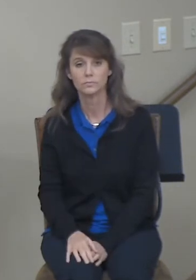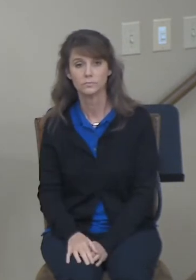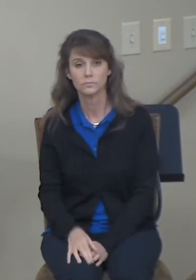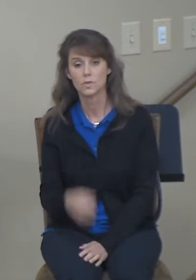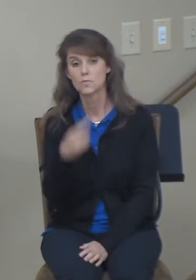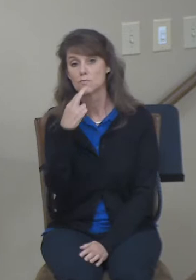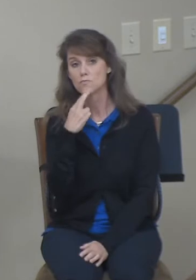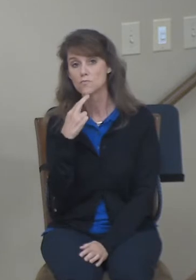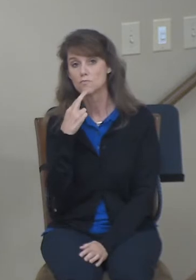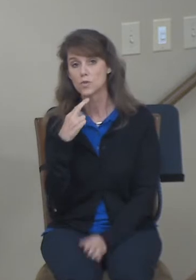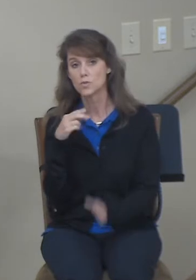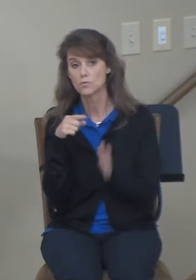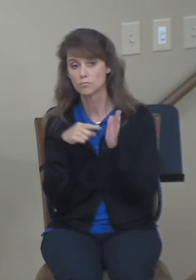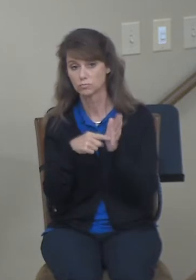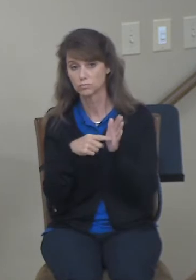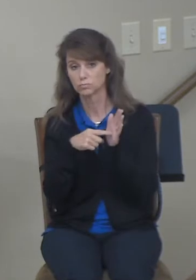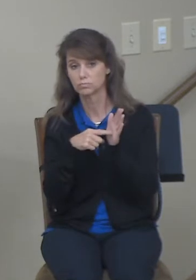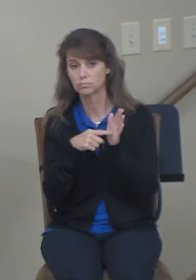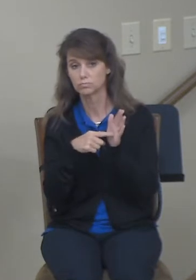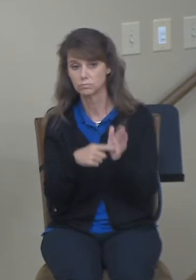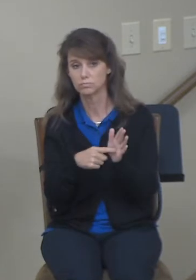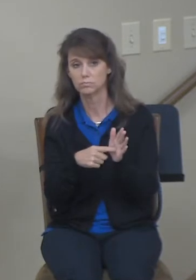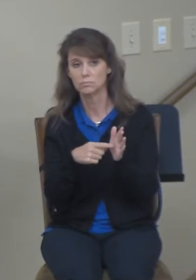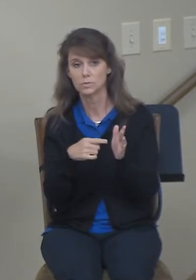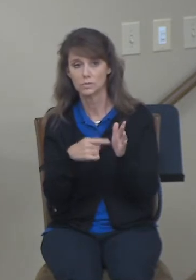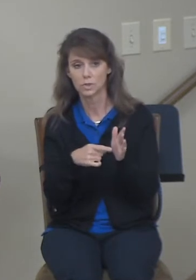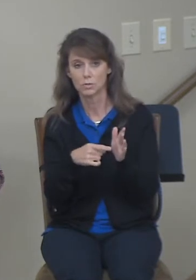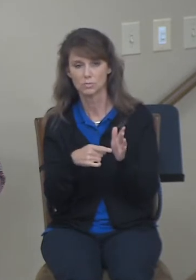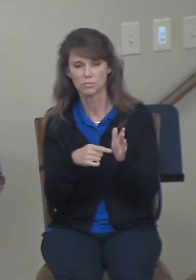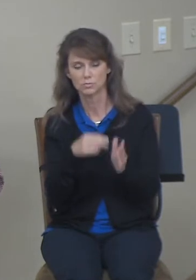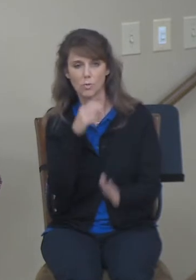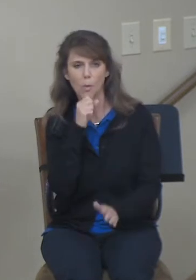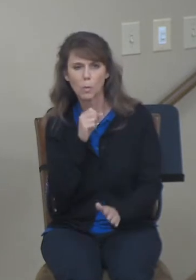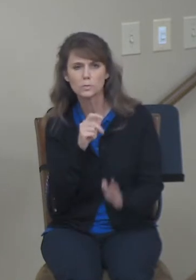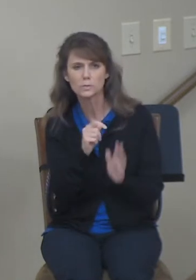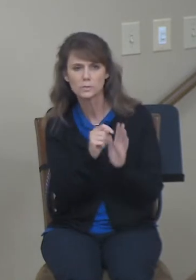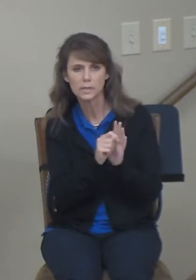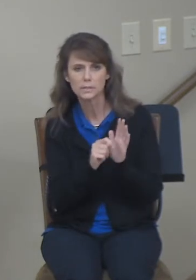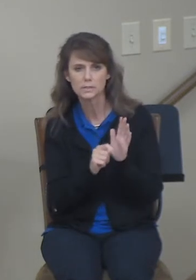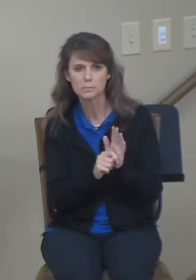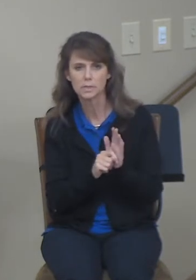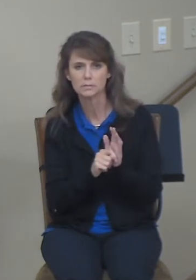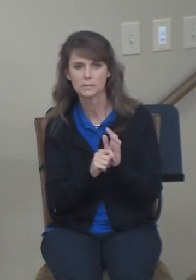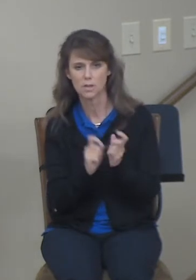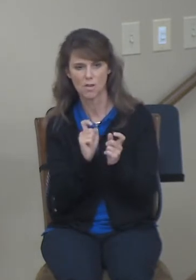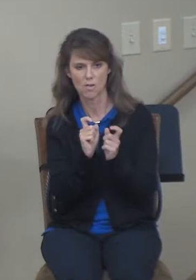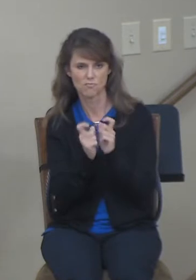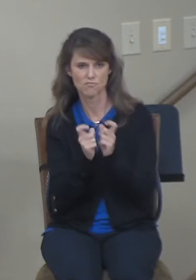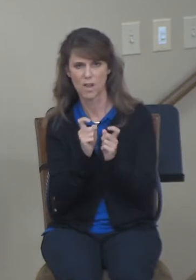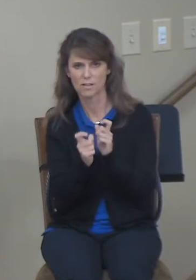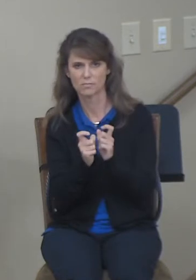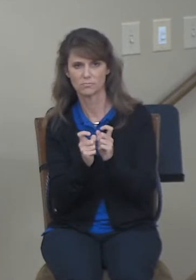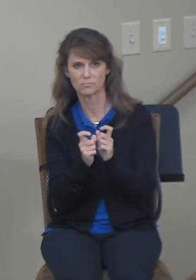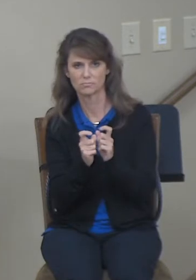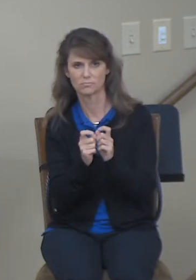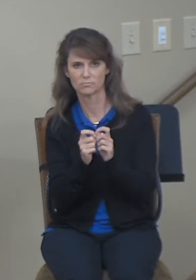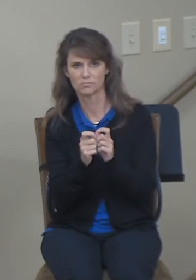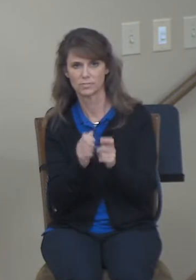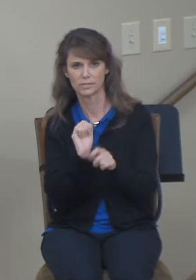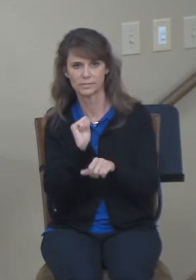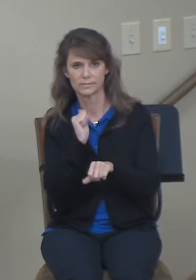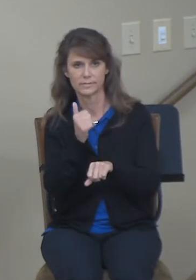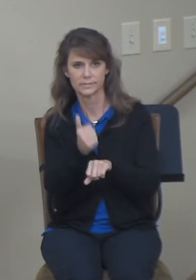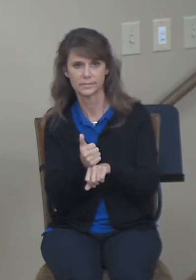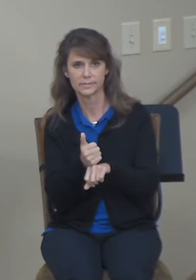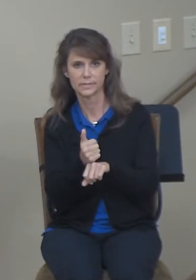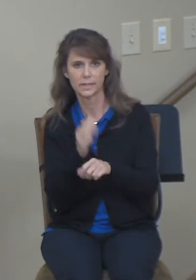illustrations we have of what we call in the Old Testament a leveret marriage. A leveret marriage comes from the Latin word lever,